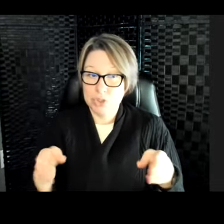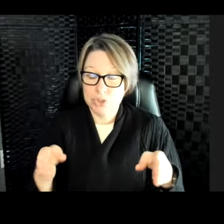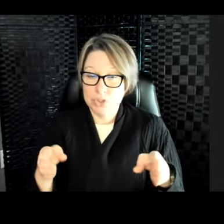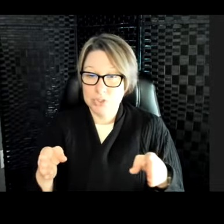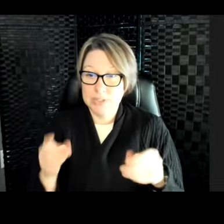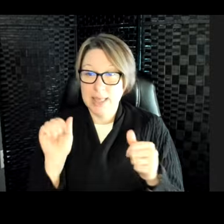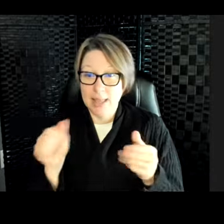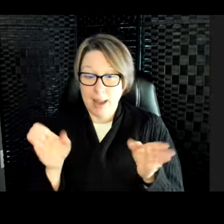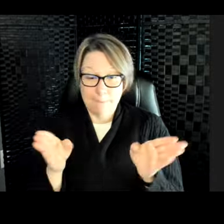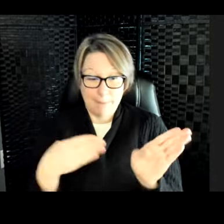pretty quickly.